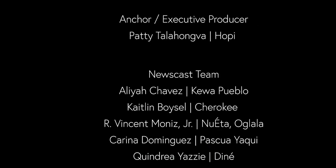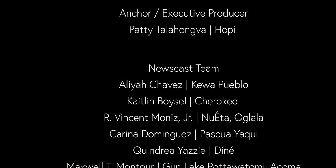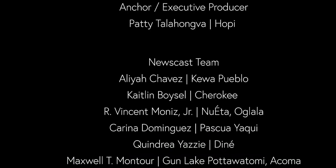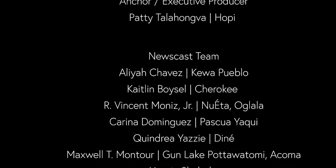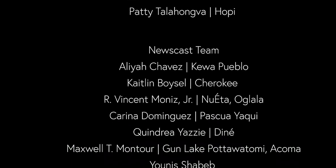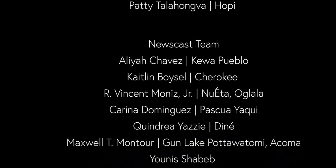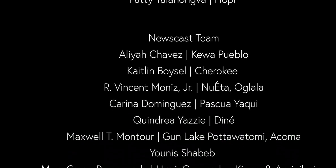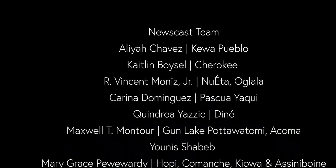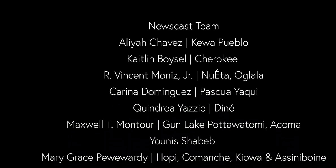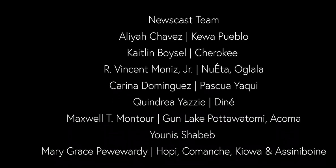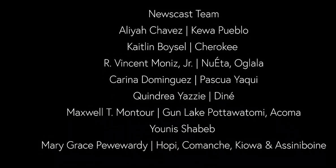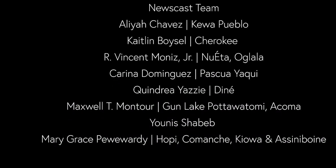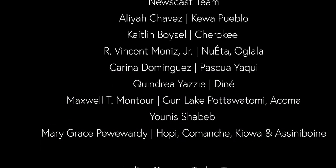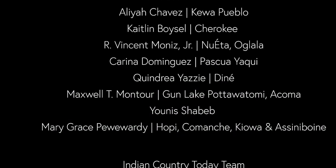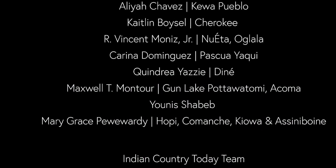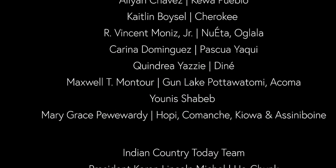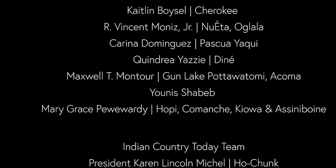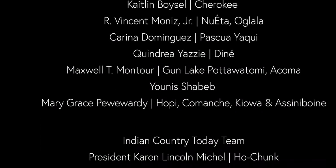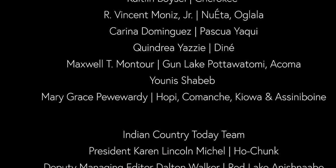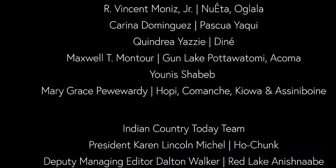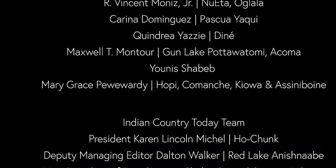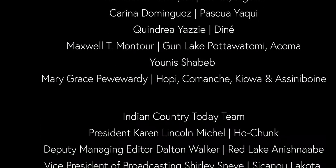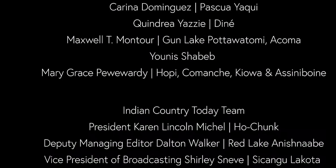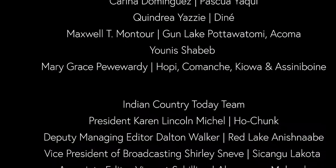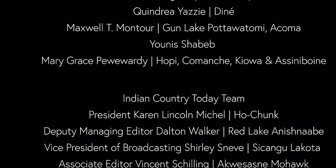can You've got to run, you've got to run